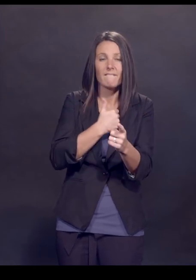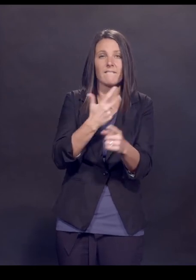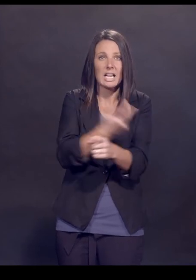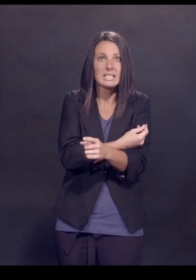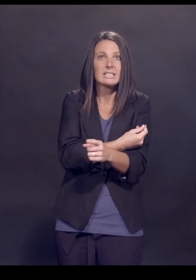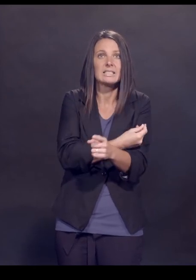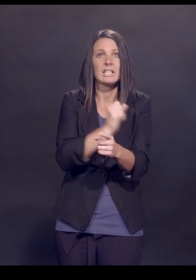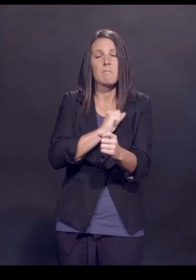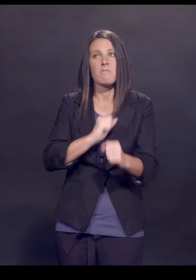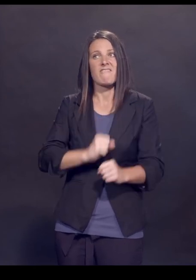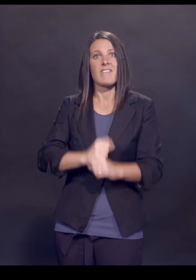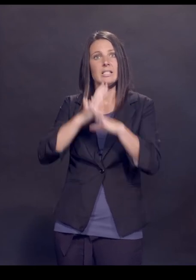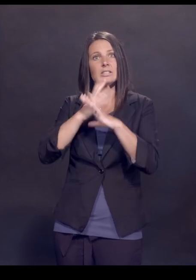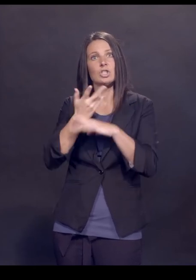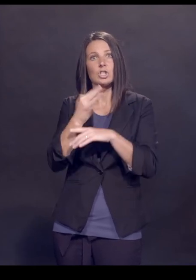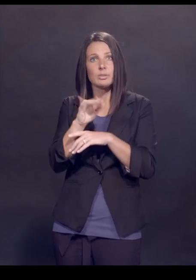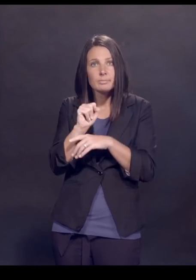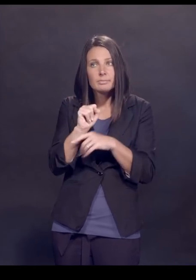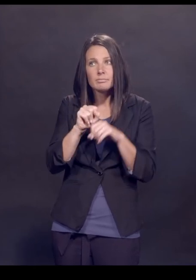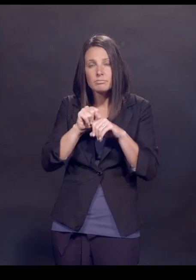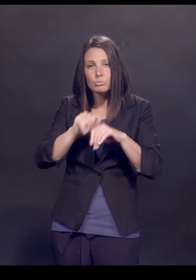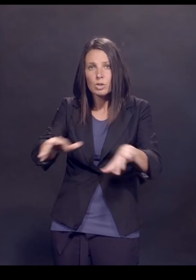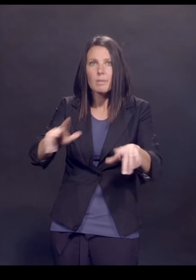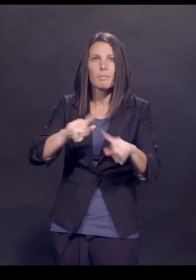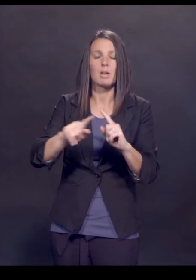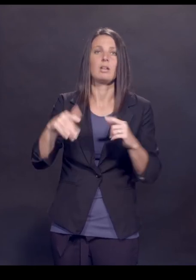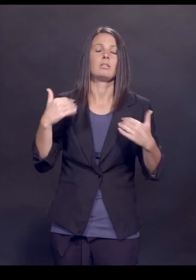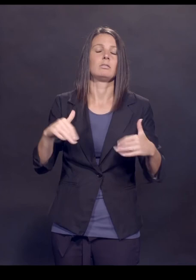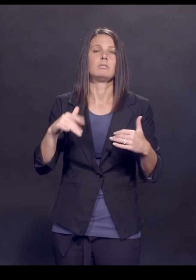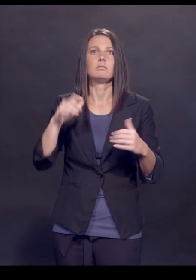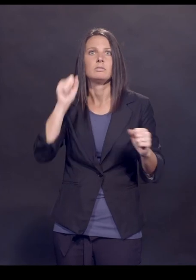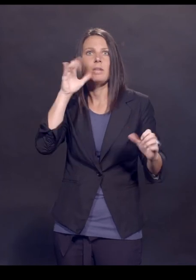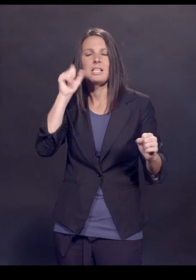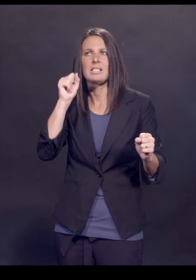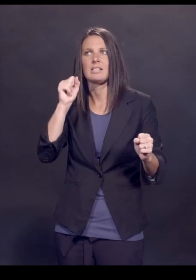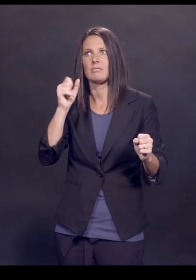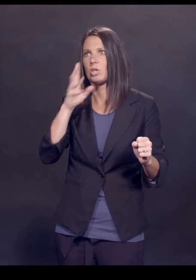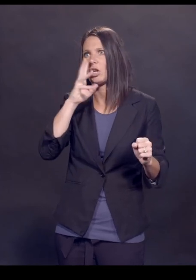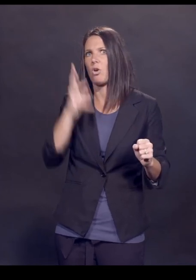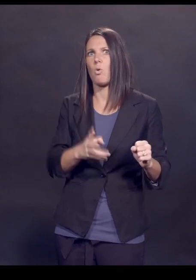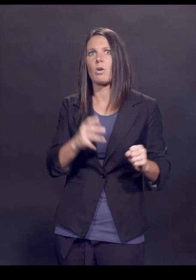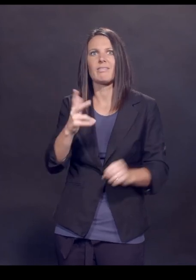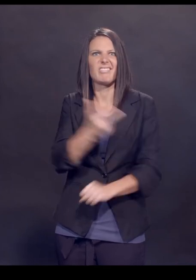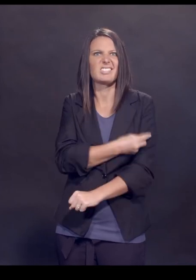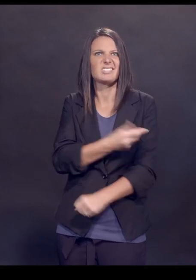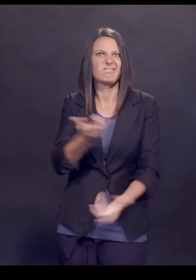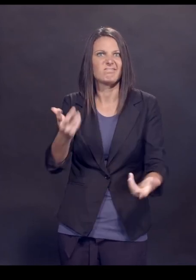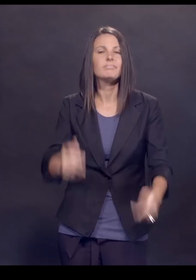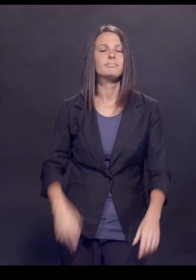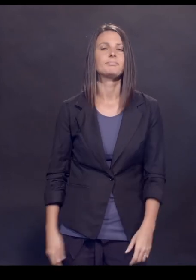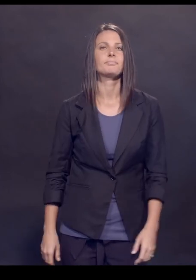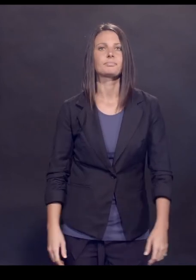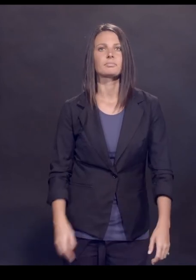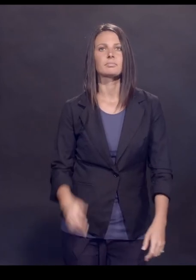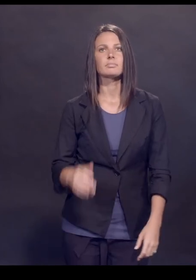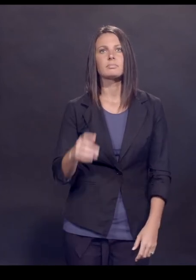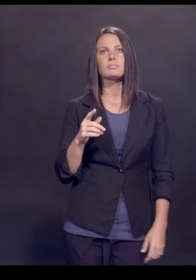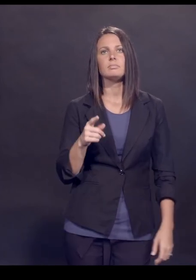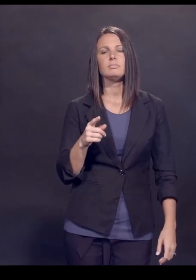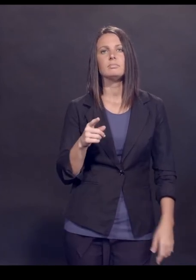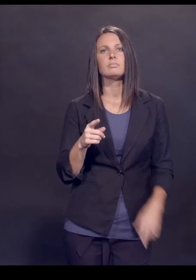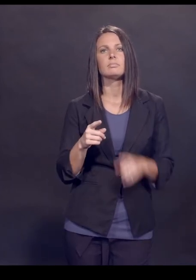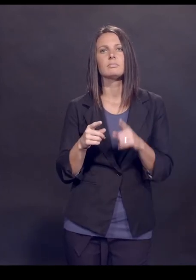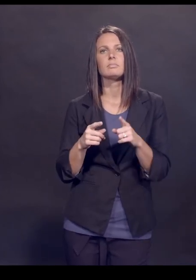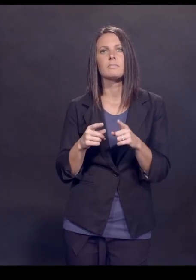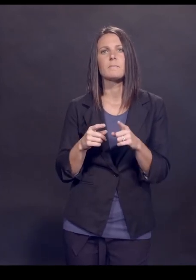It's just remarkable that we choose to, um, ignore it. So, um, uh, on